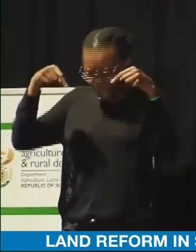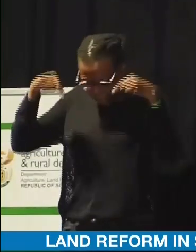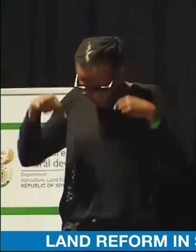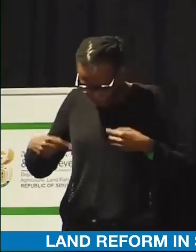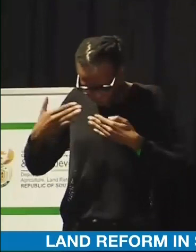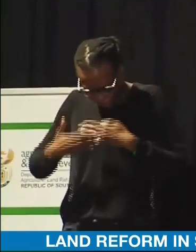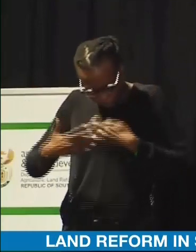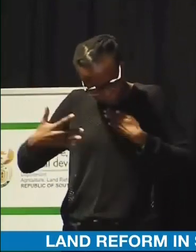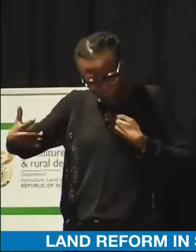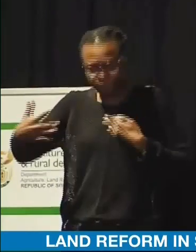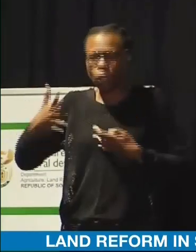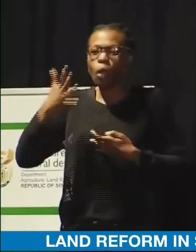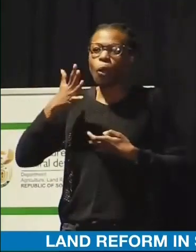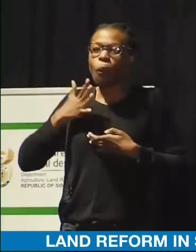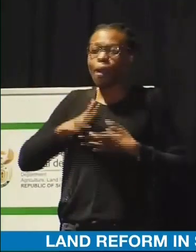on our trust.